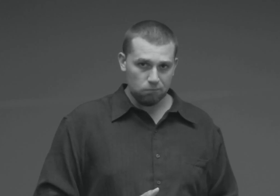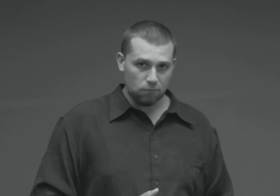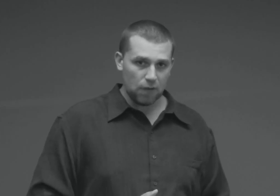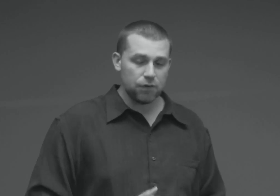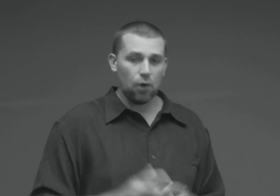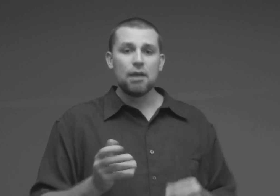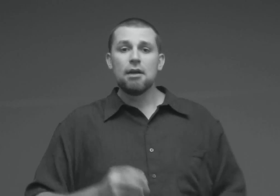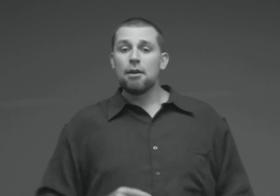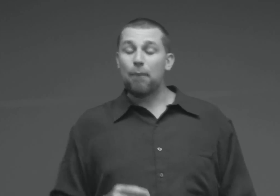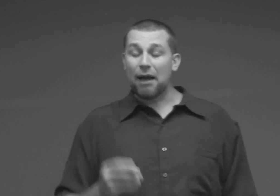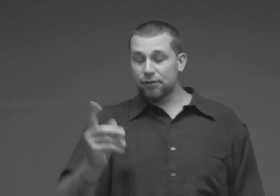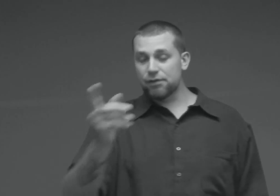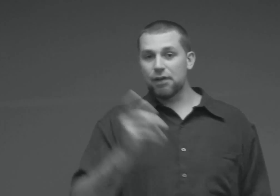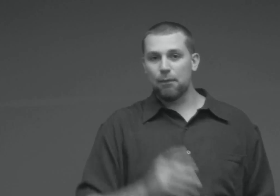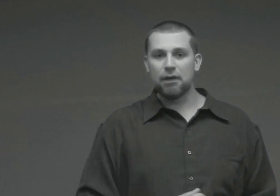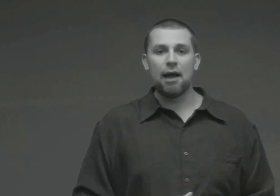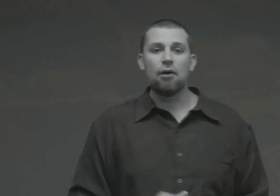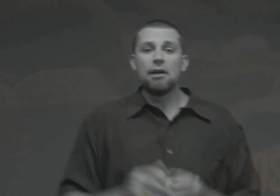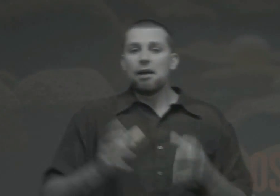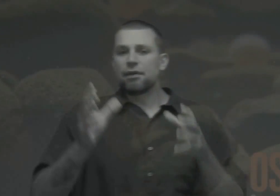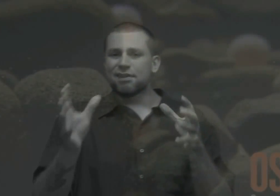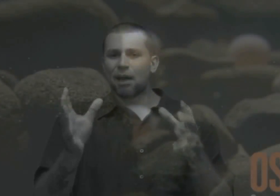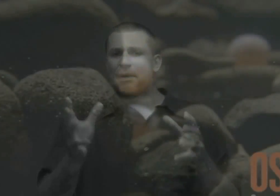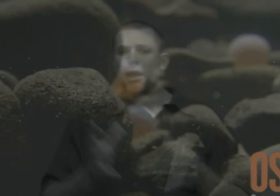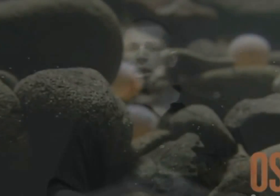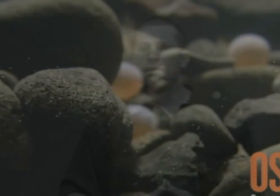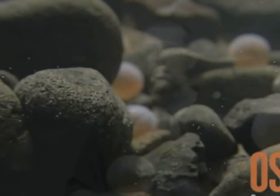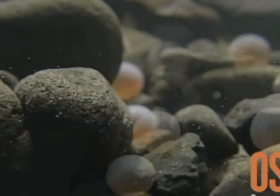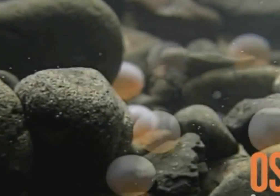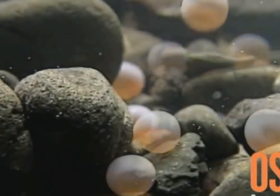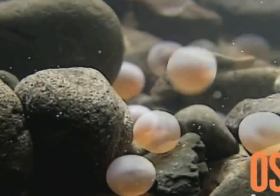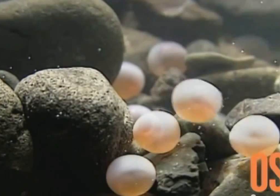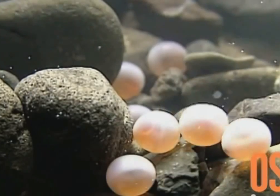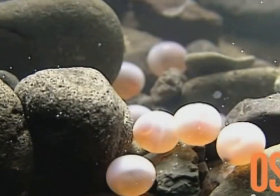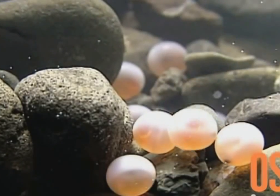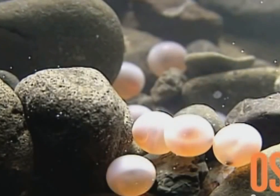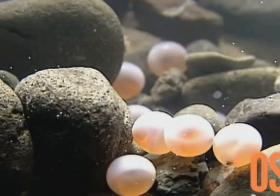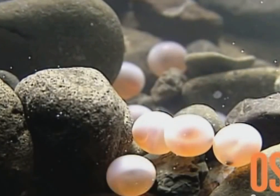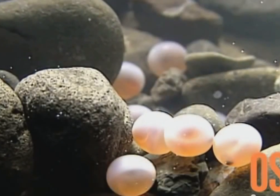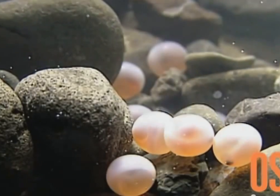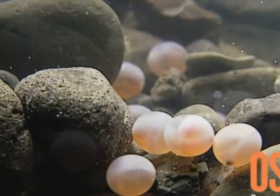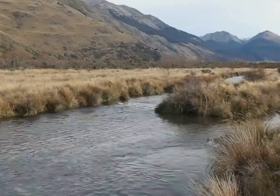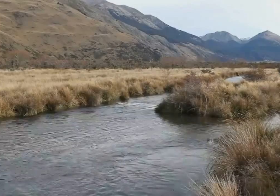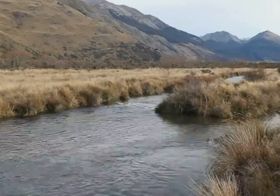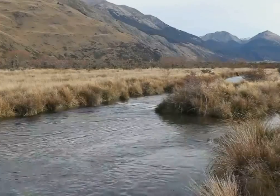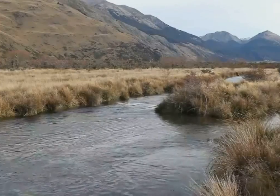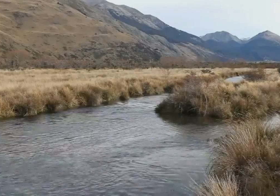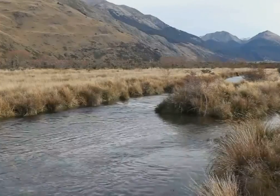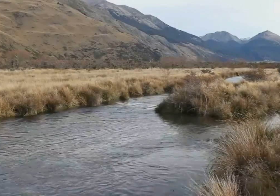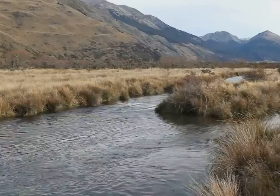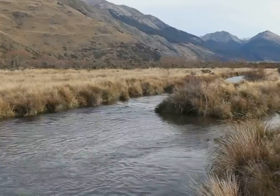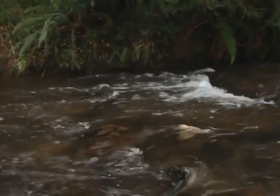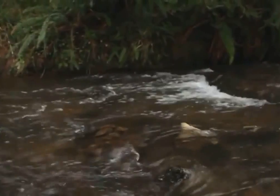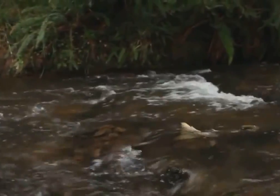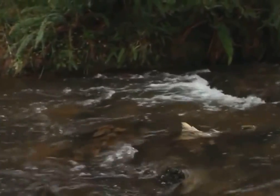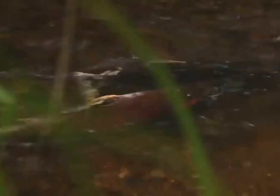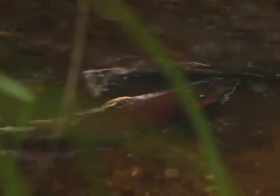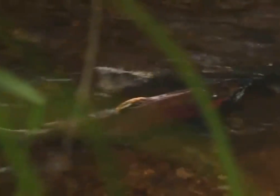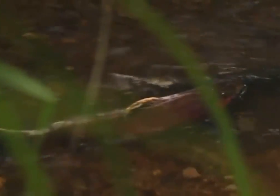So, back to the salmon now. The salmon eggs are usually found in fairly shallow and calm streams. You will find salmon